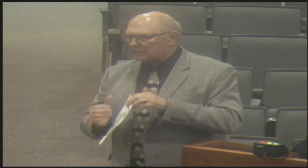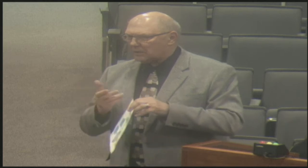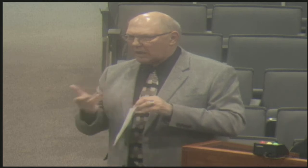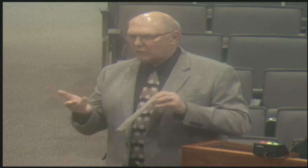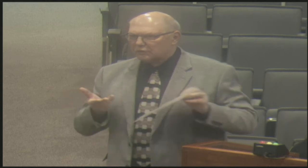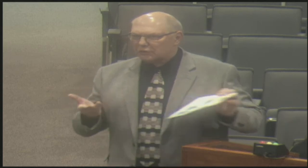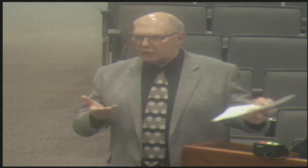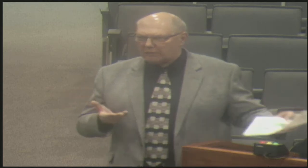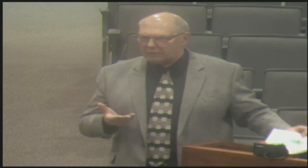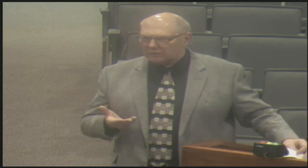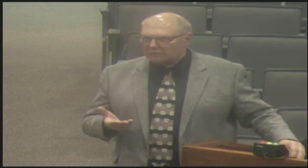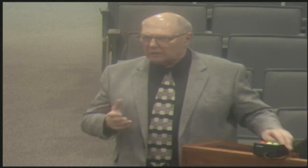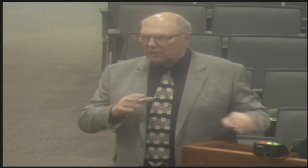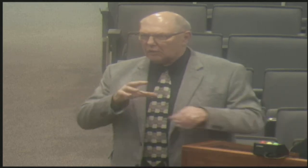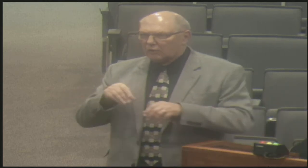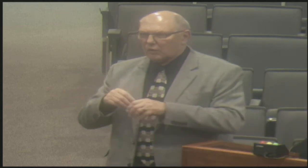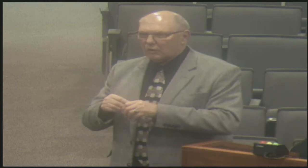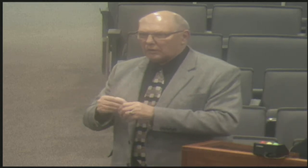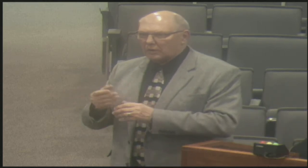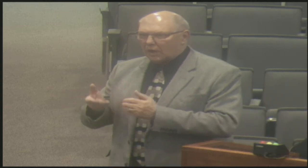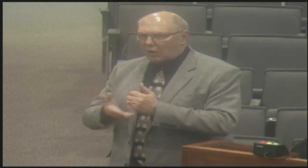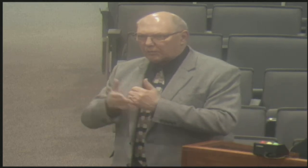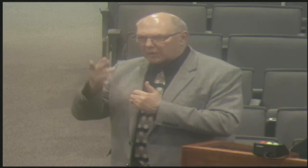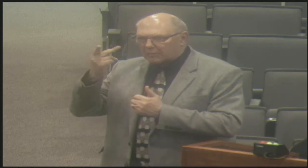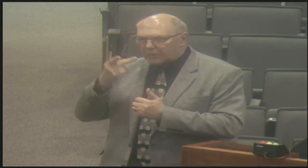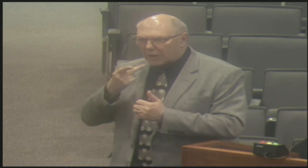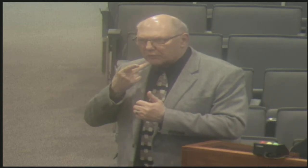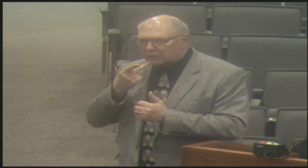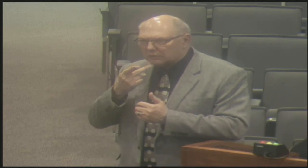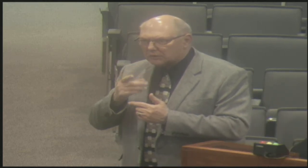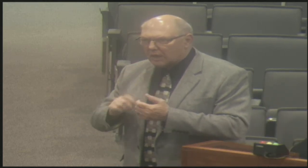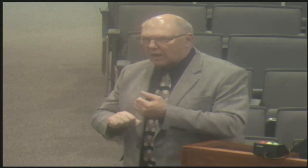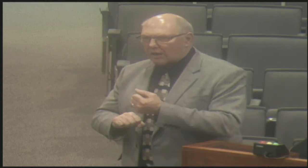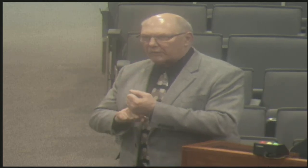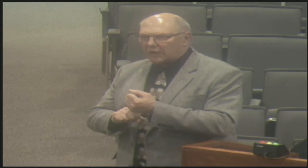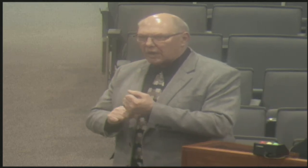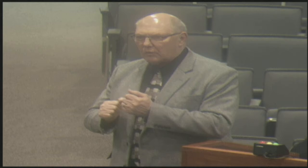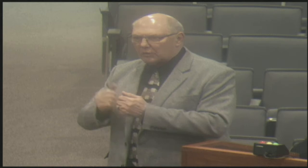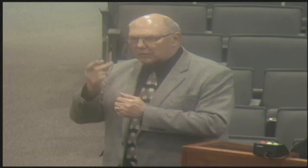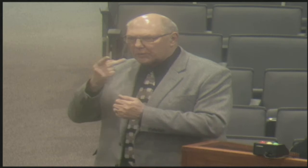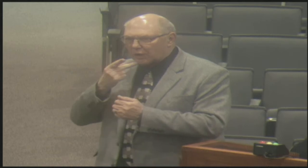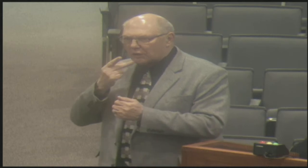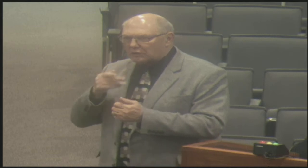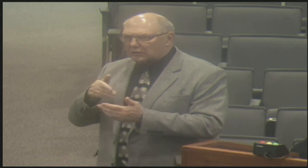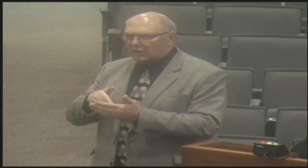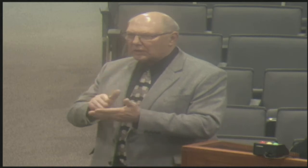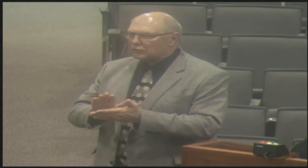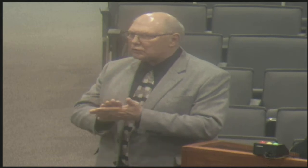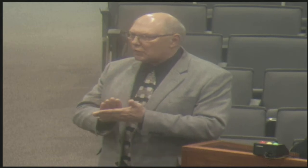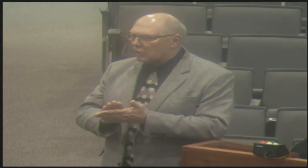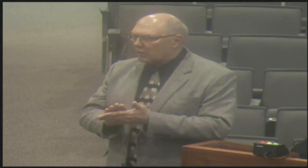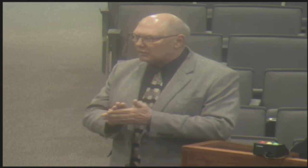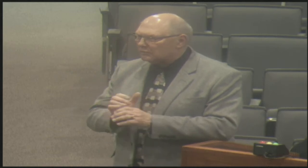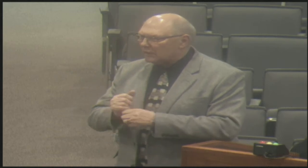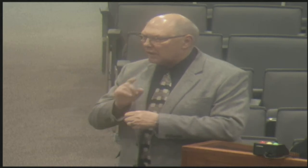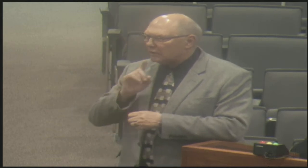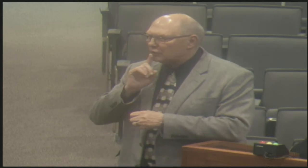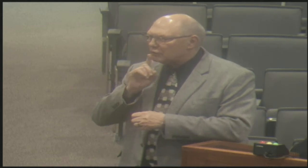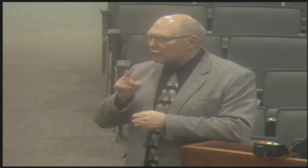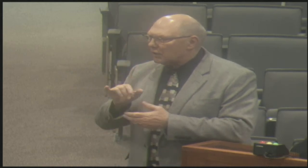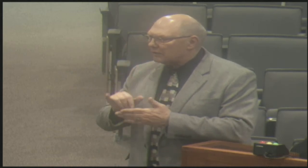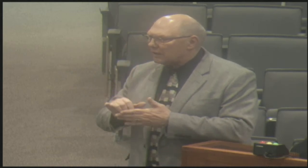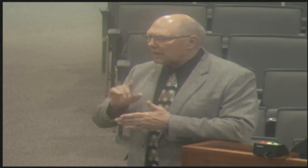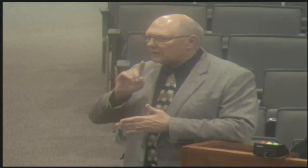And you'll see some of the different services, which include helping parents and advocating with